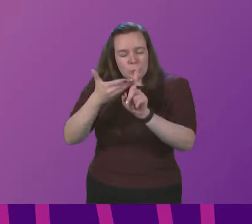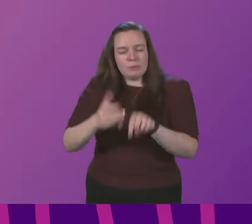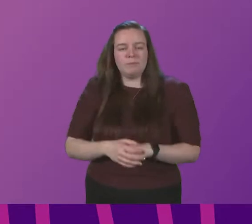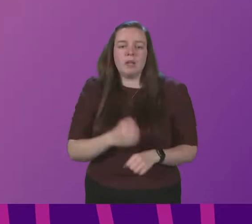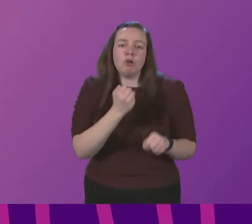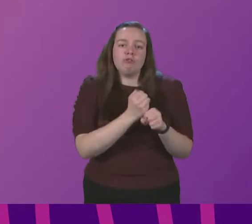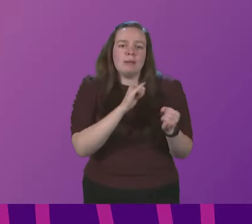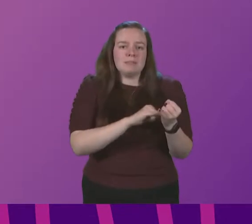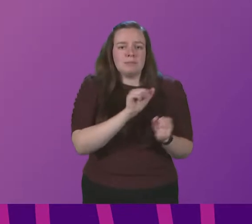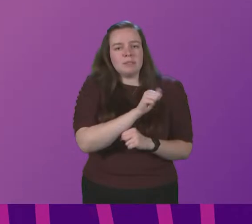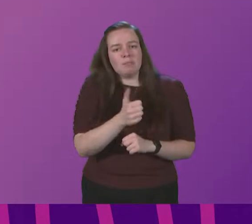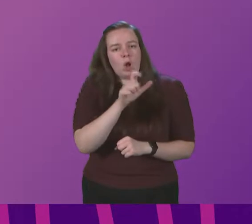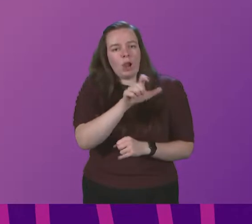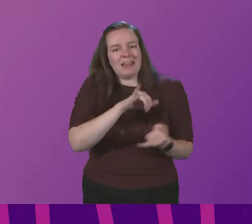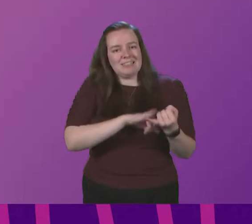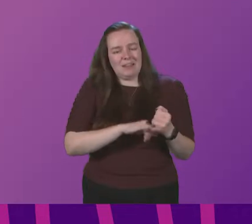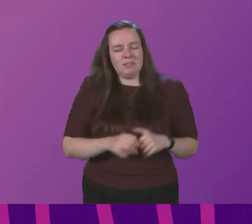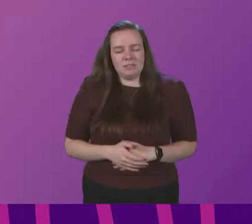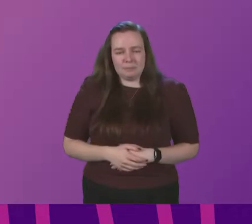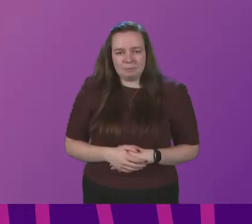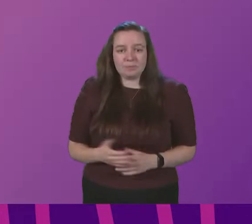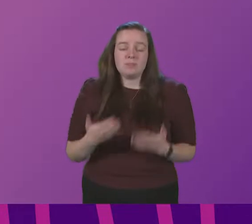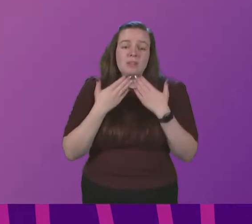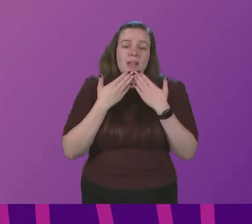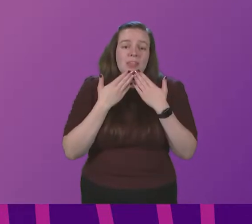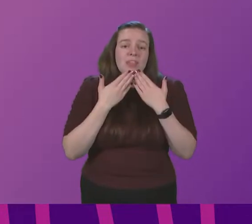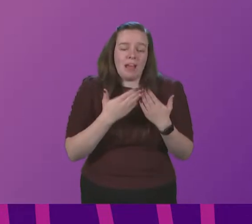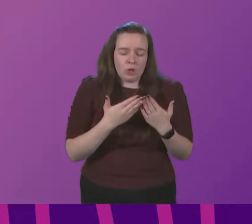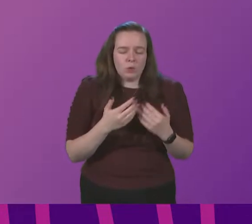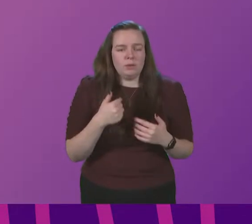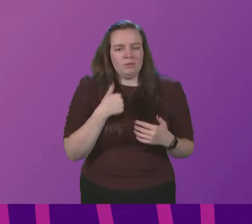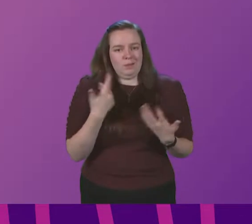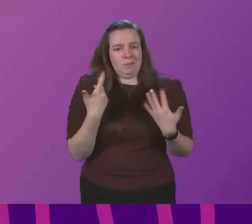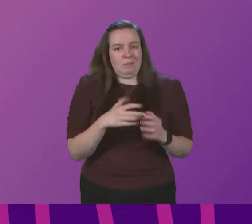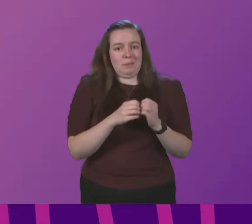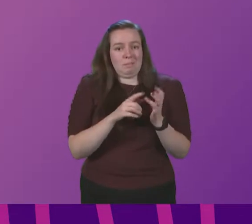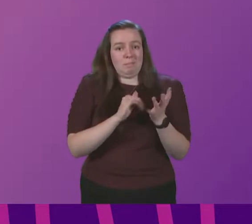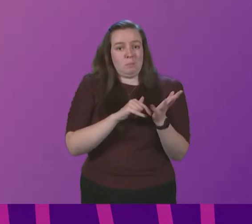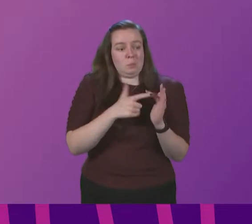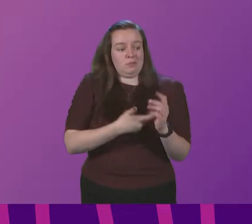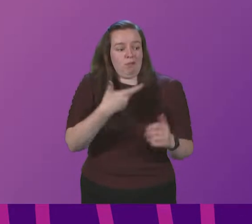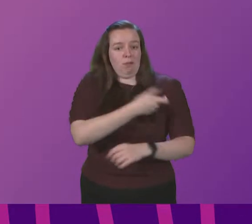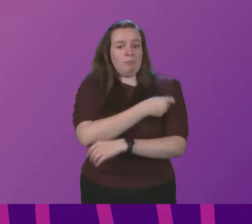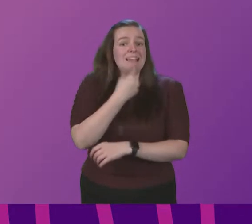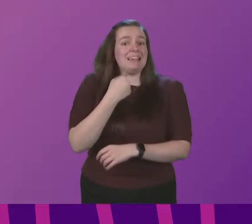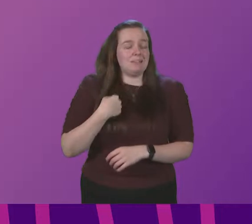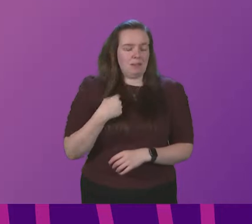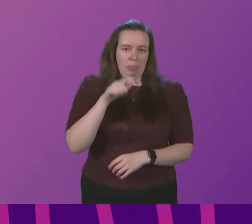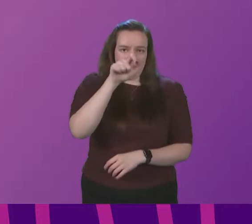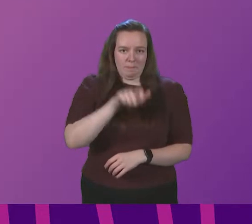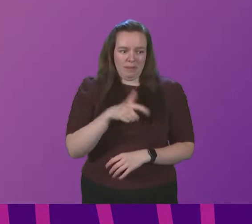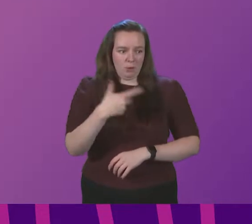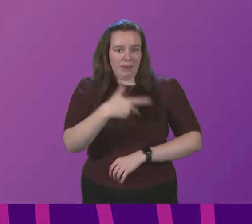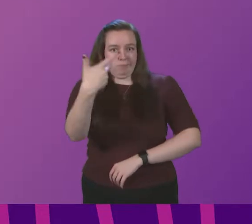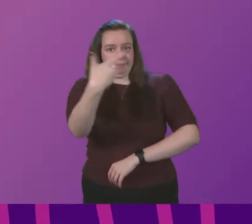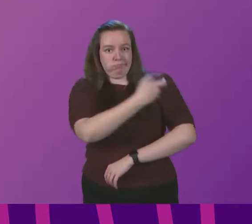you I had my booster jab yesterday the guy who put the needle in my